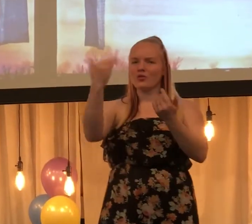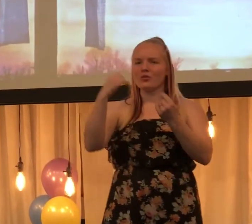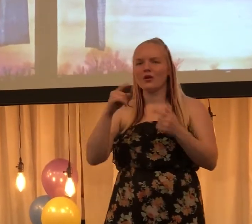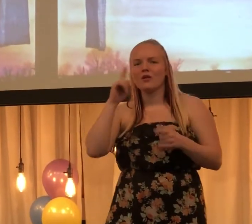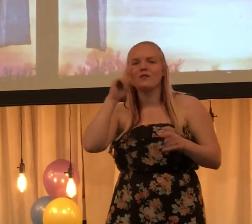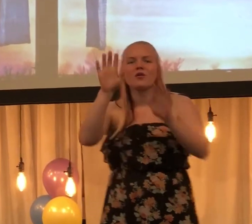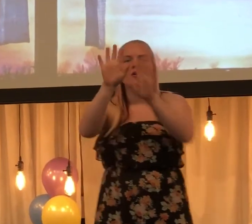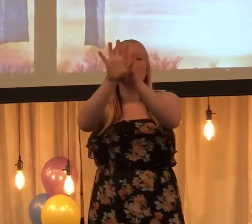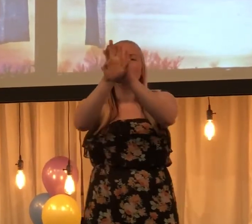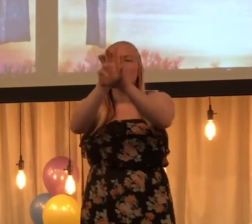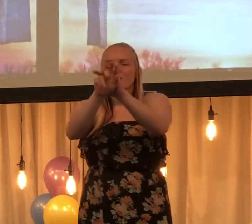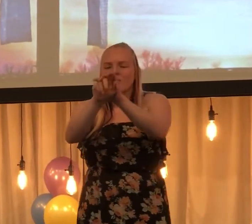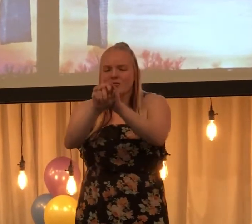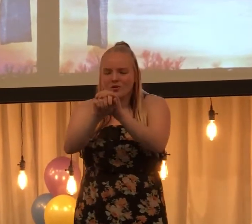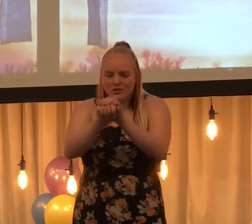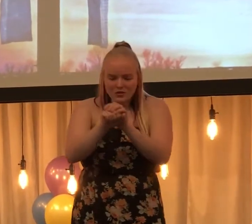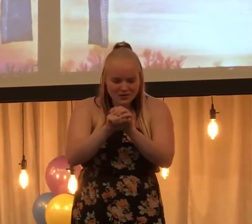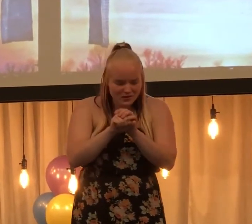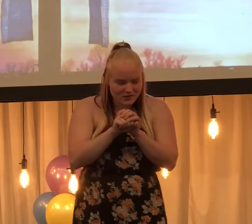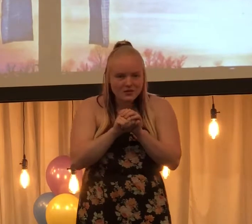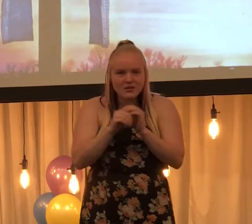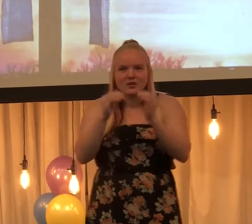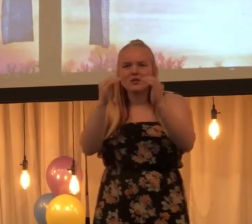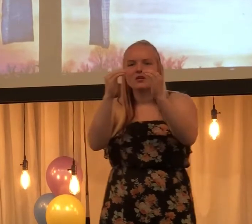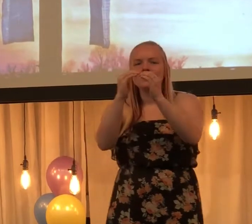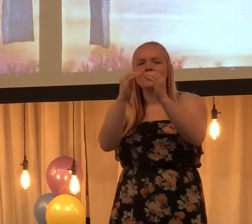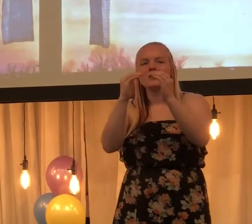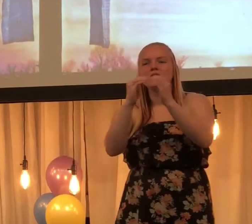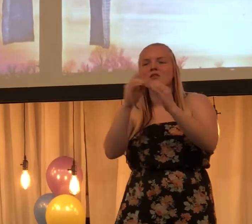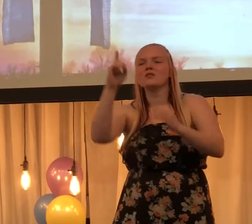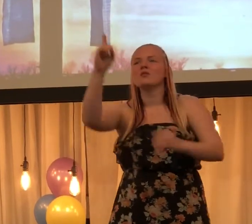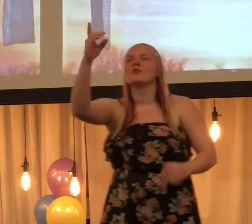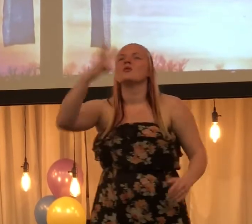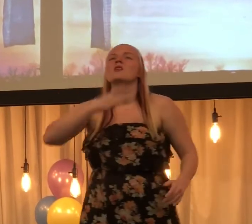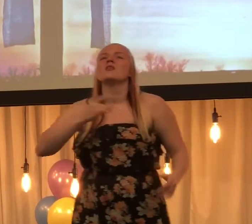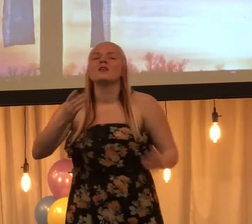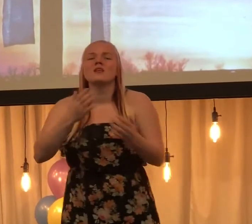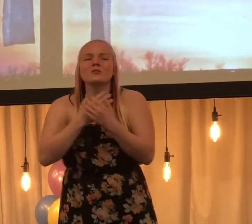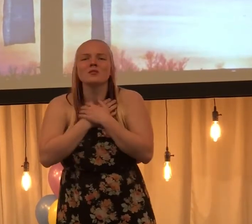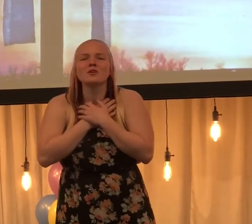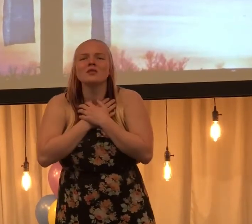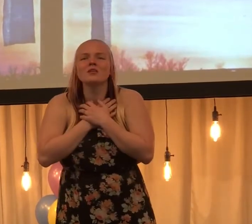came for hypocrites, even more like me